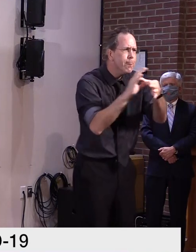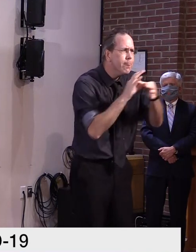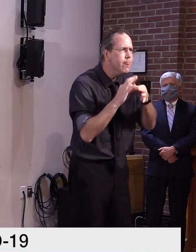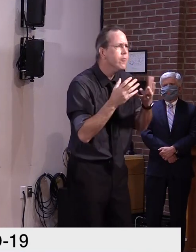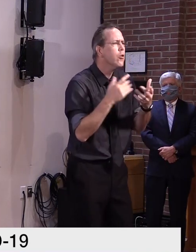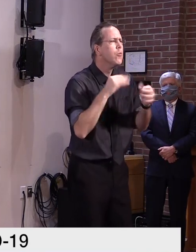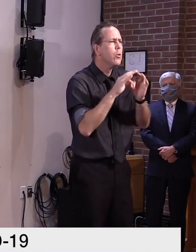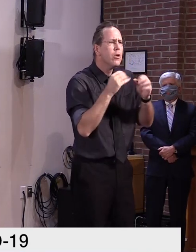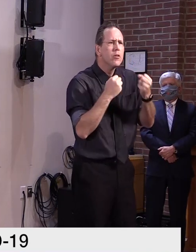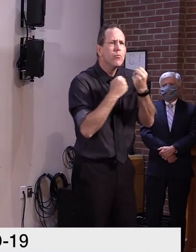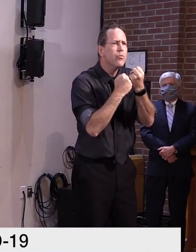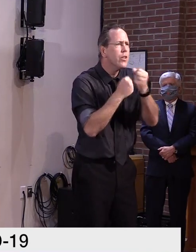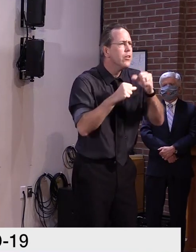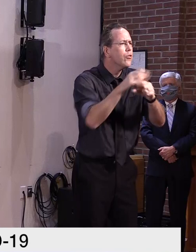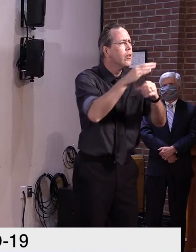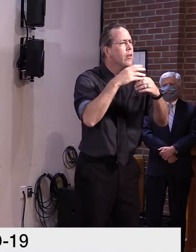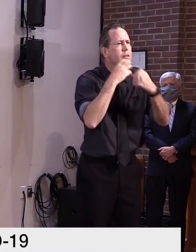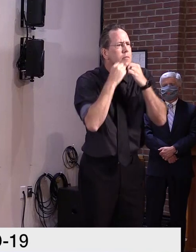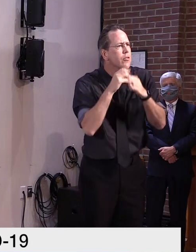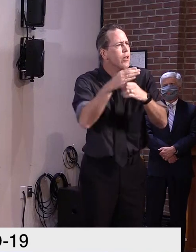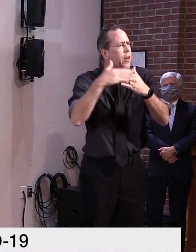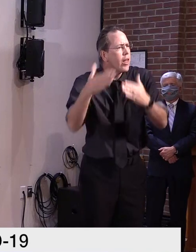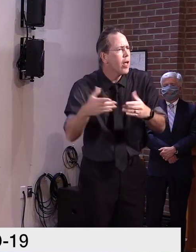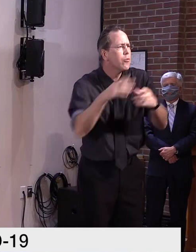how much you care about each other.